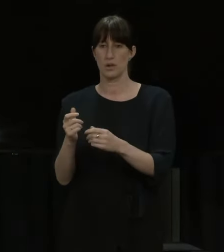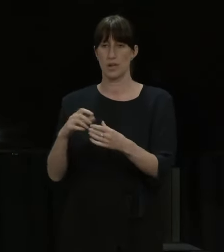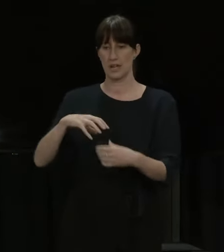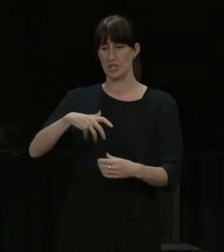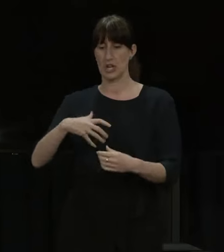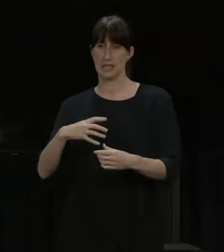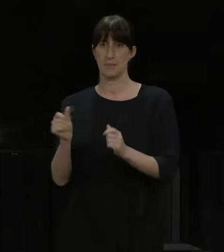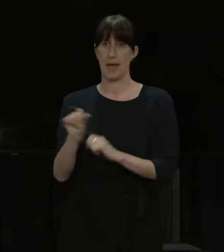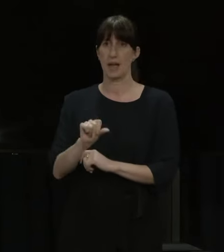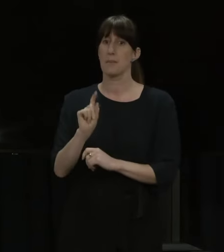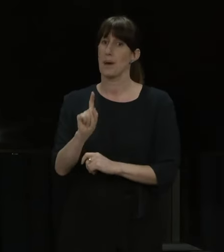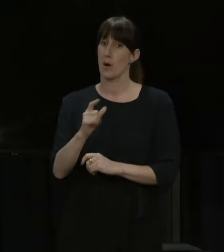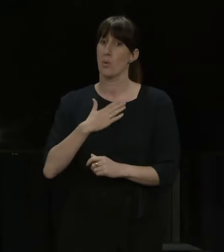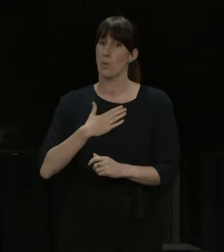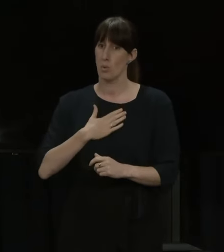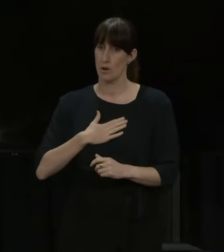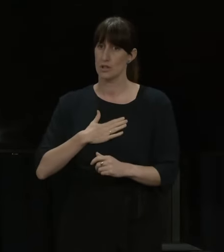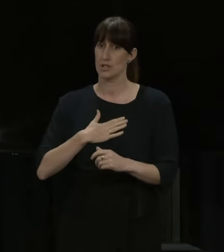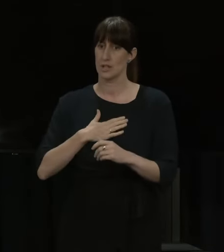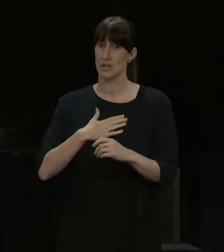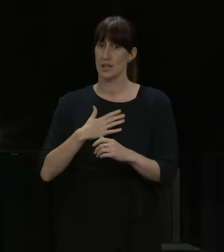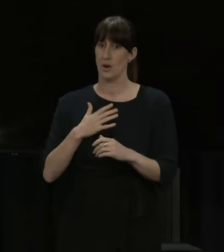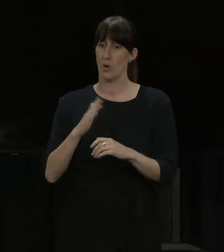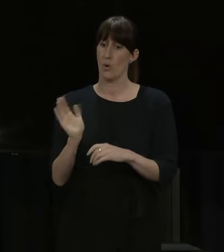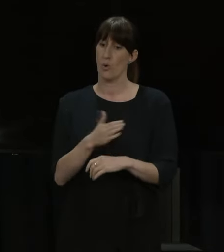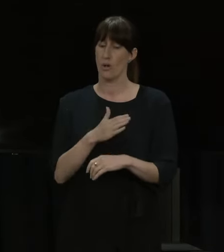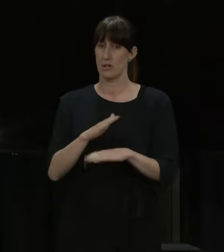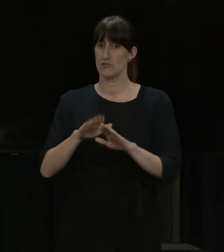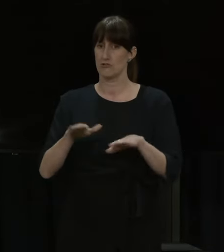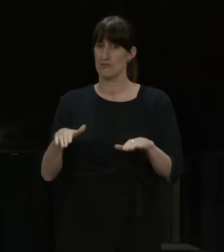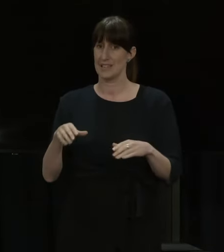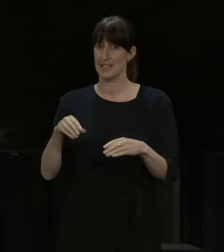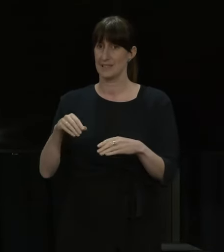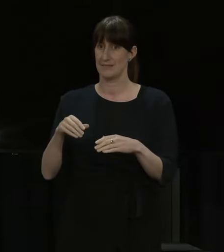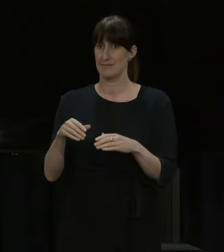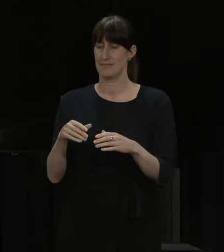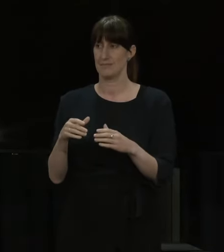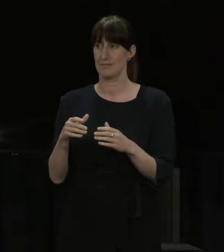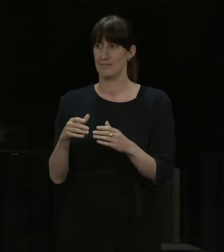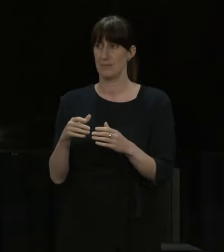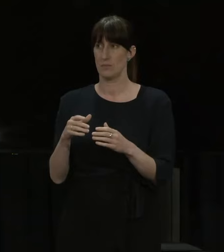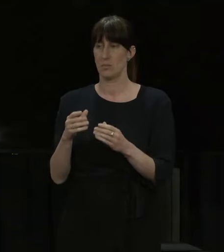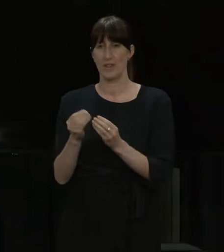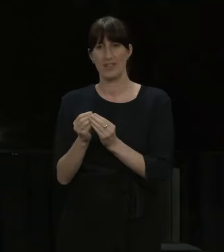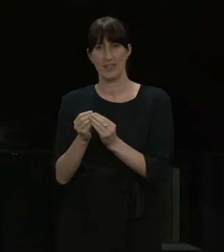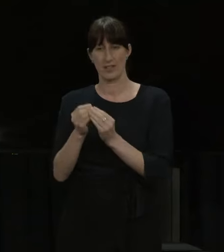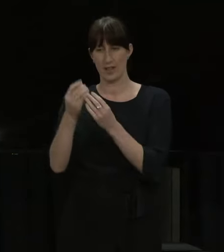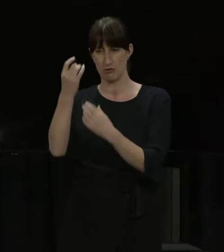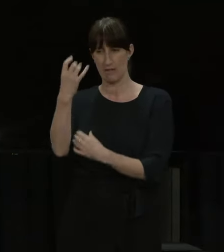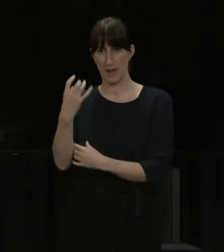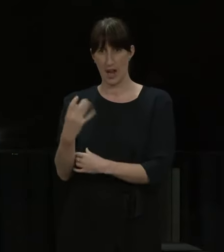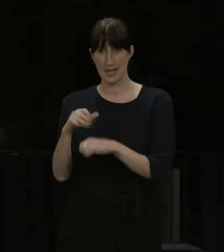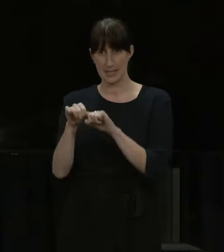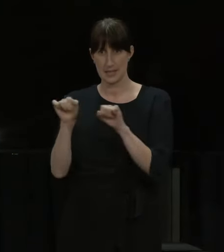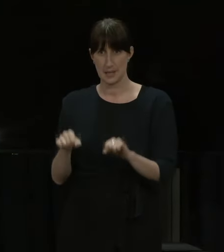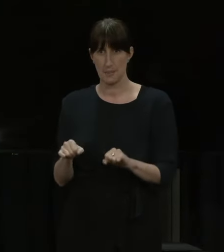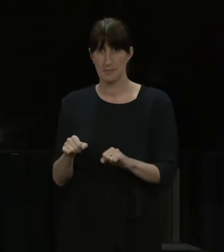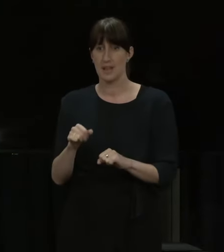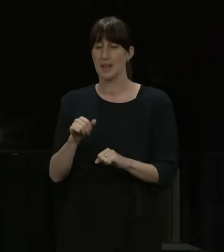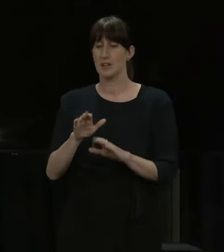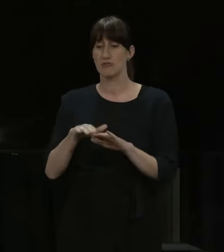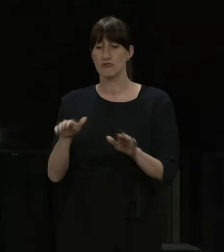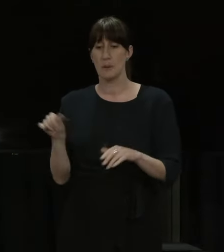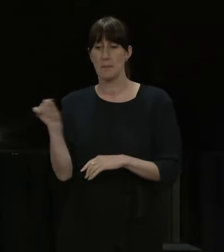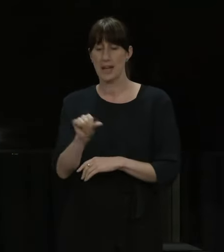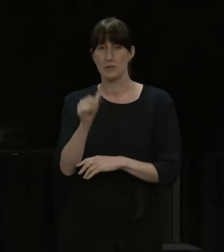But from the new year we want them in the protection framework. We should be in a position where and actually getting those kids back to school potentially helps us with the vaccination